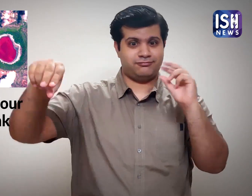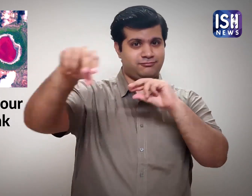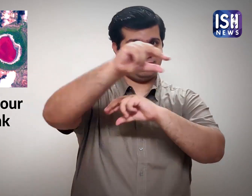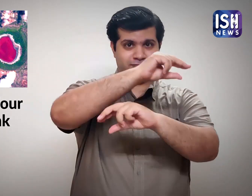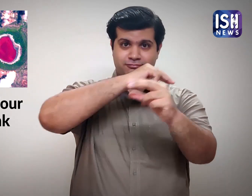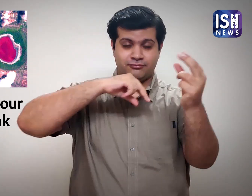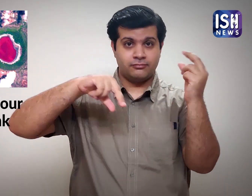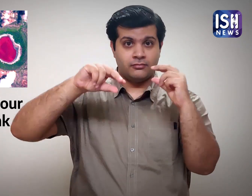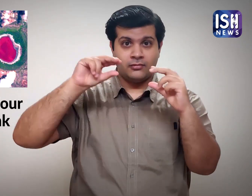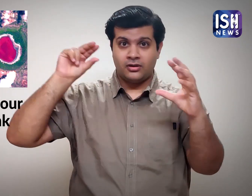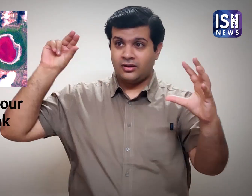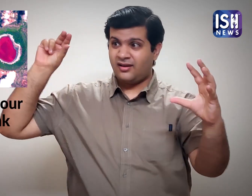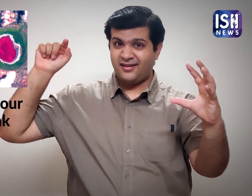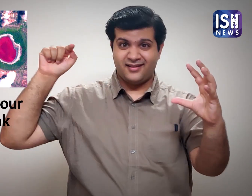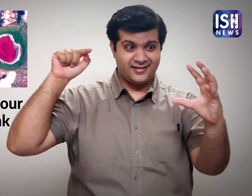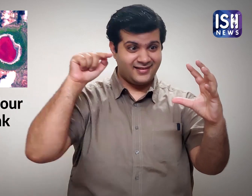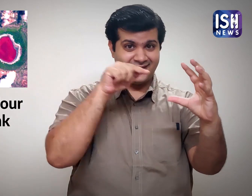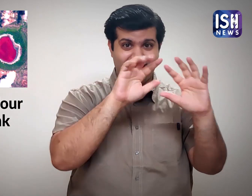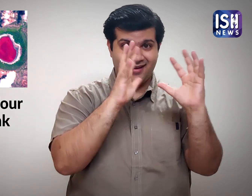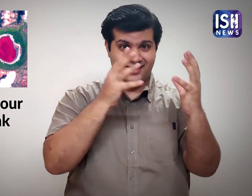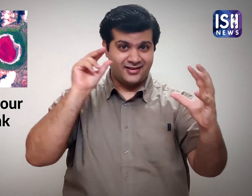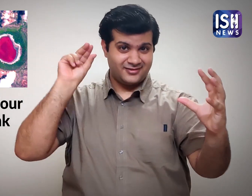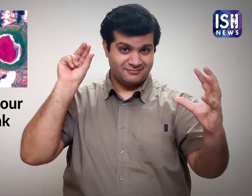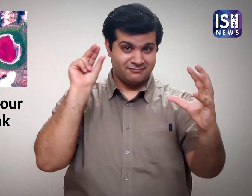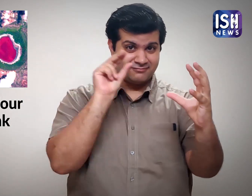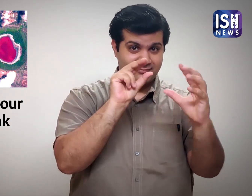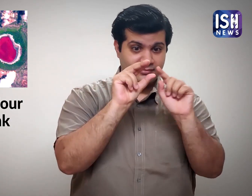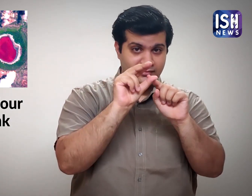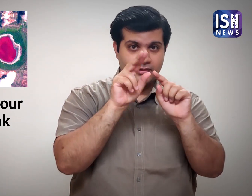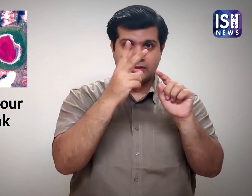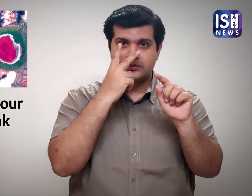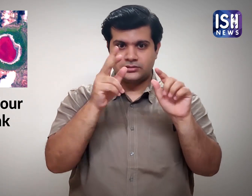When an asteroid burns upon entering Earth's atmosphere